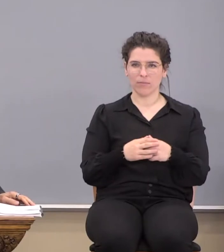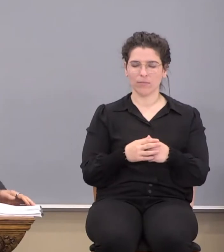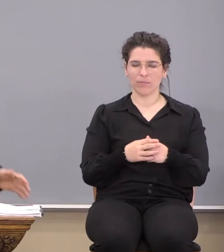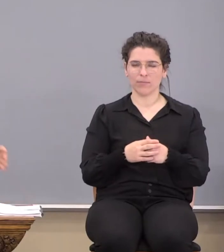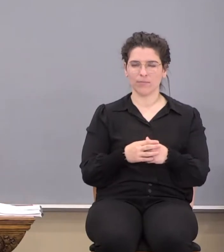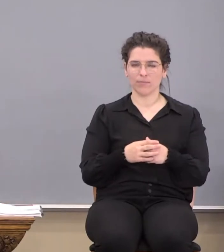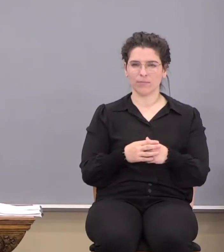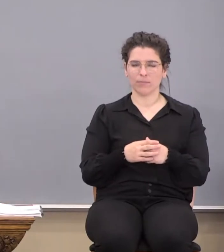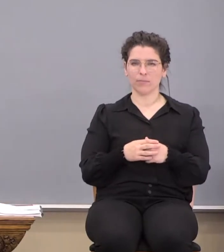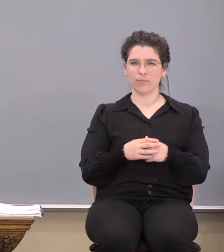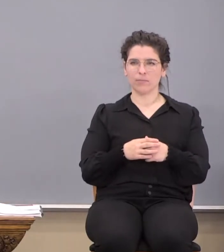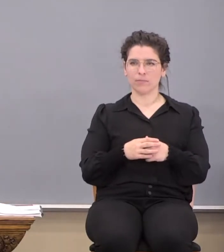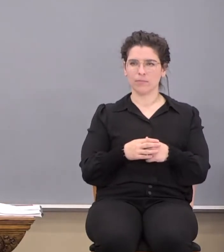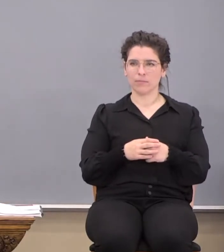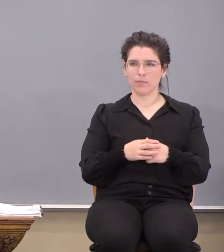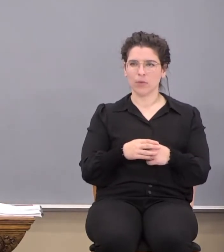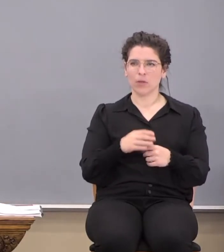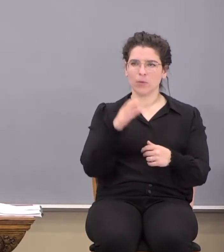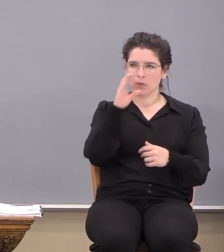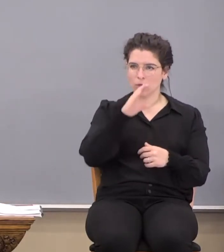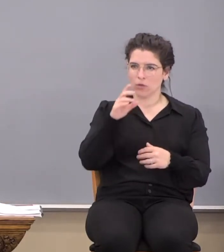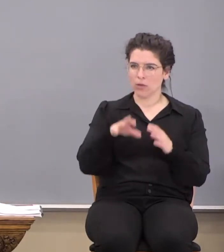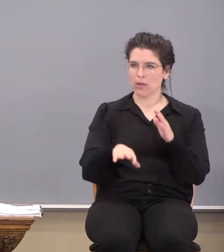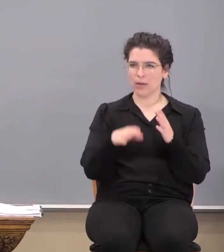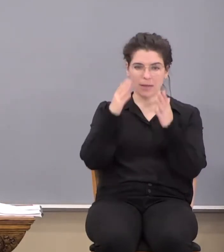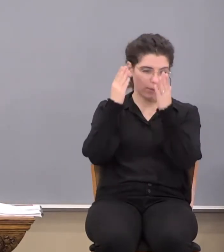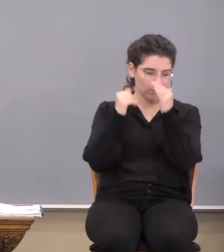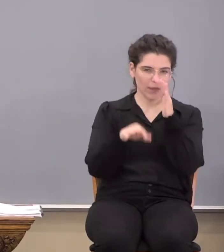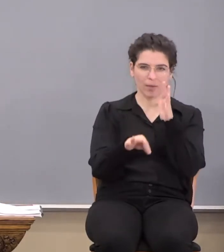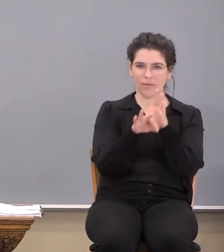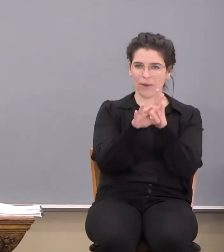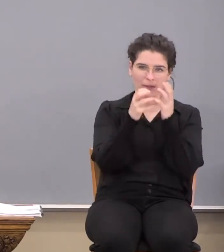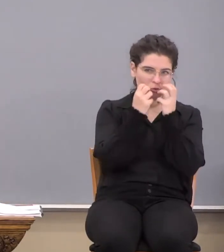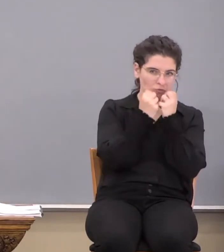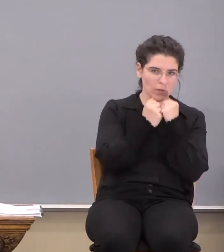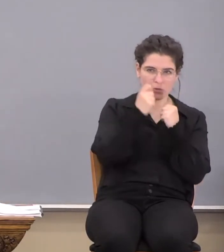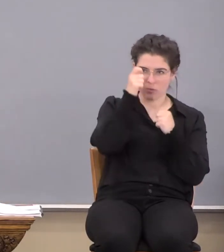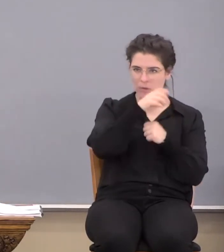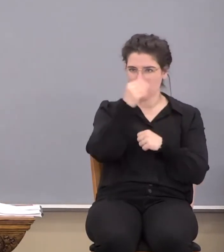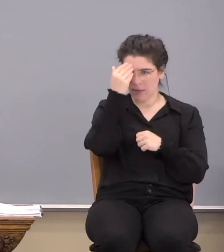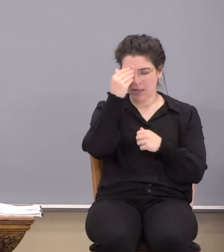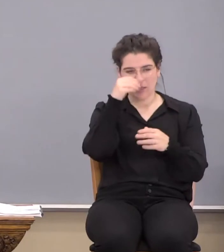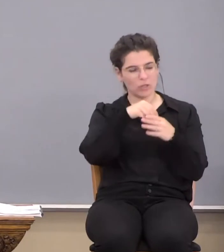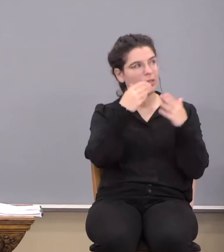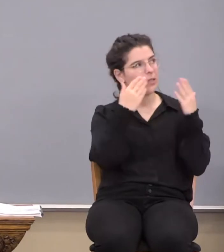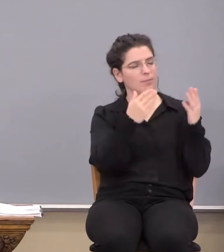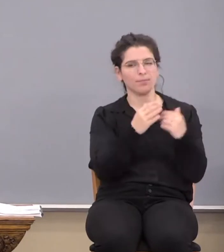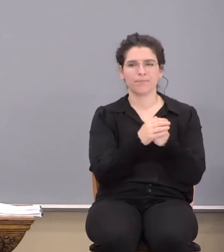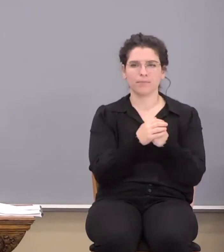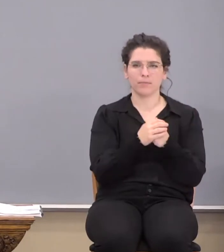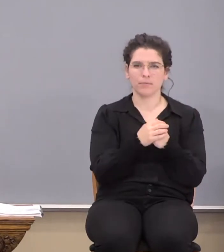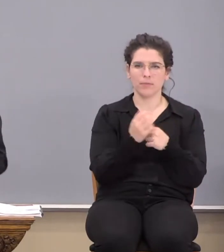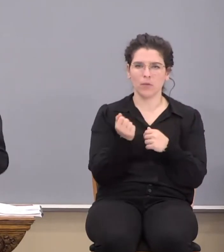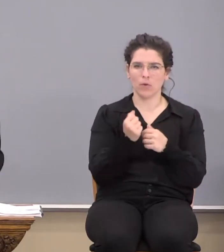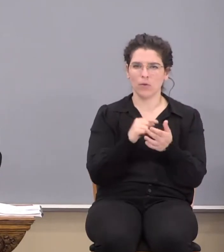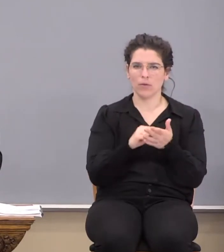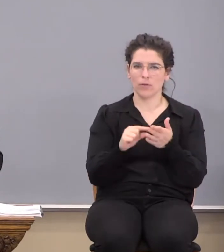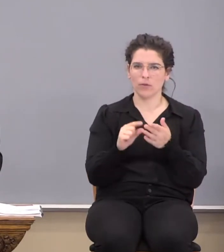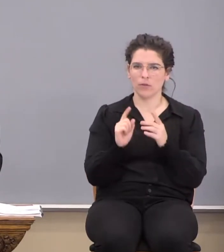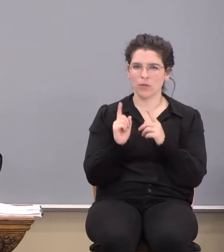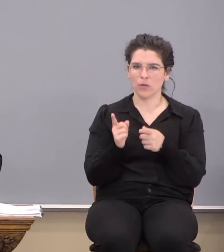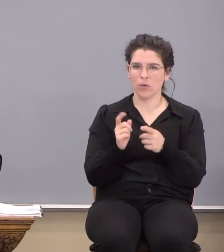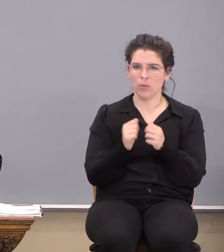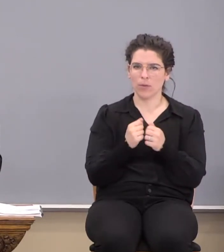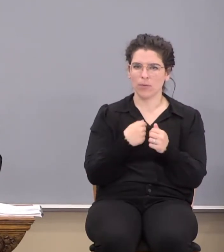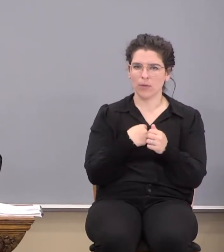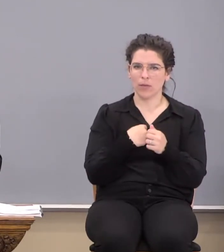We should look and expect to find the treasures of wisdom and knowledge in Him. By the way, hold this verse here. Go with me, if